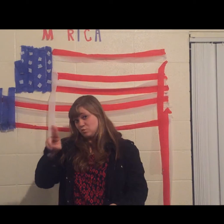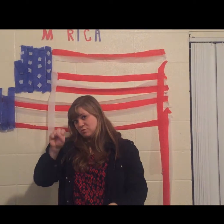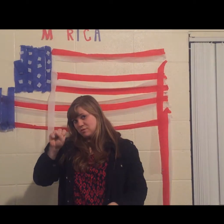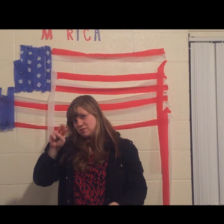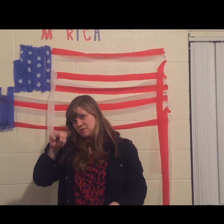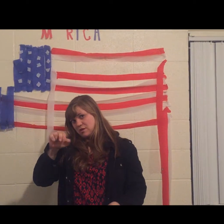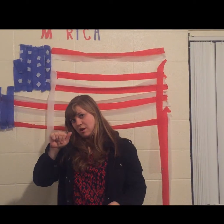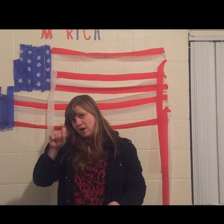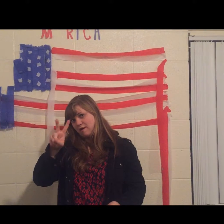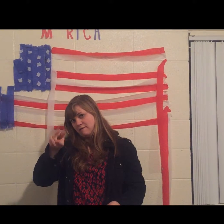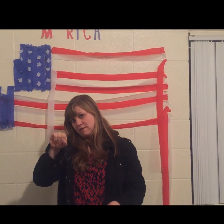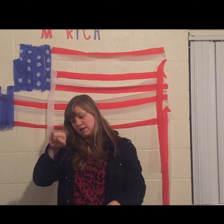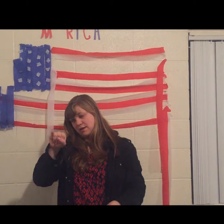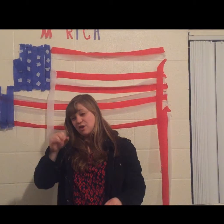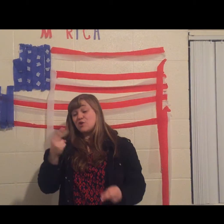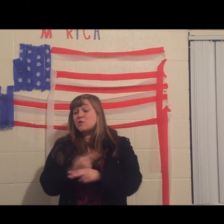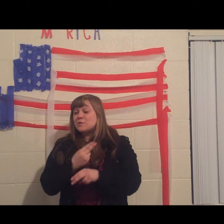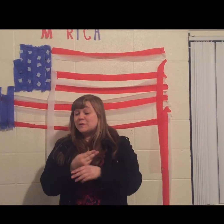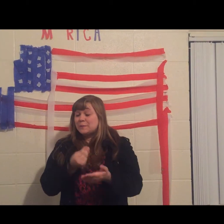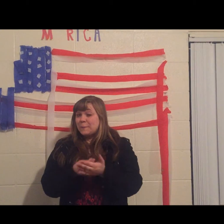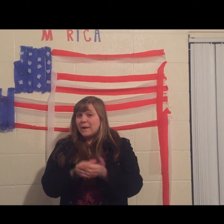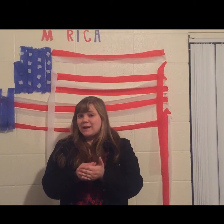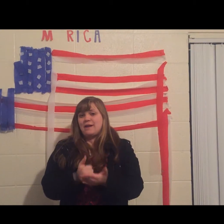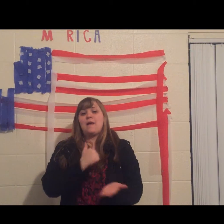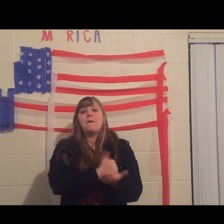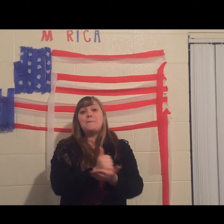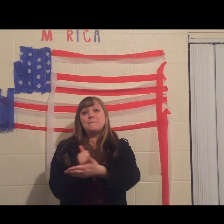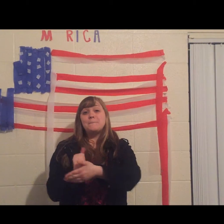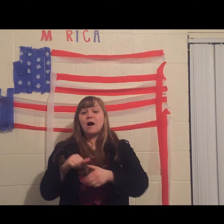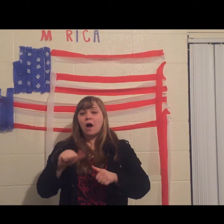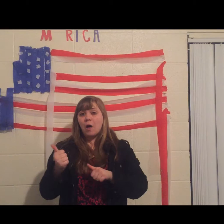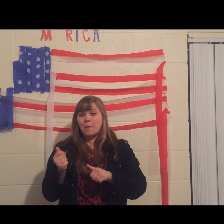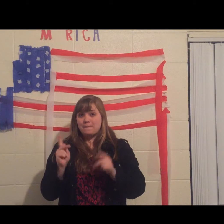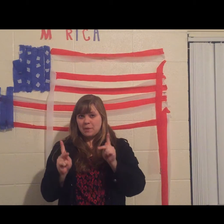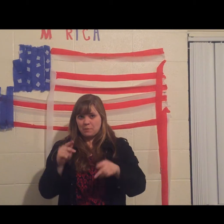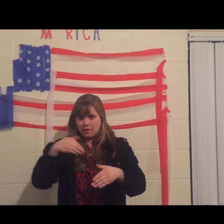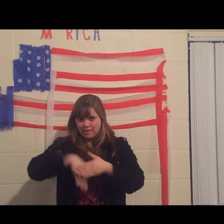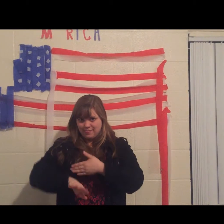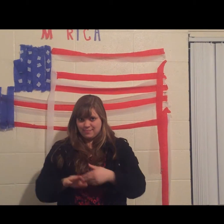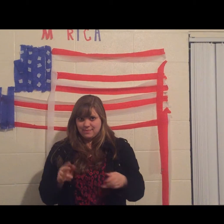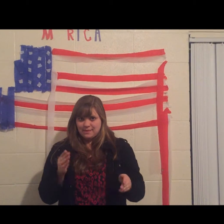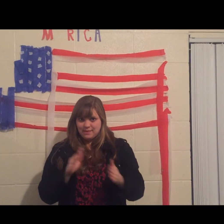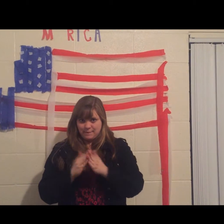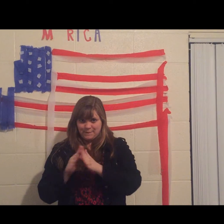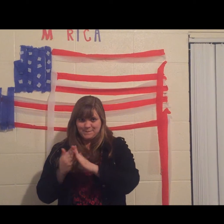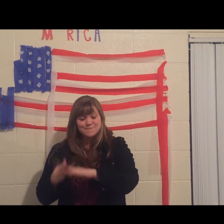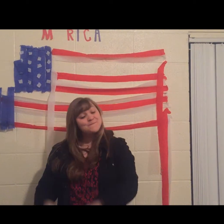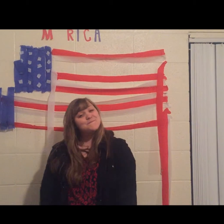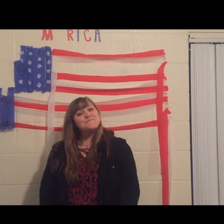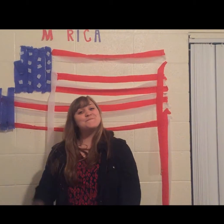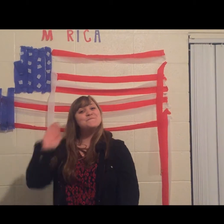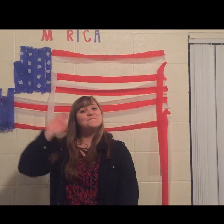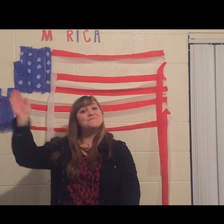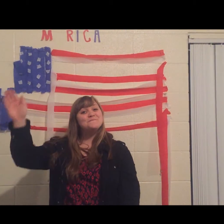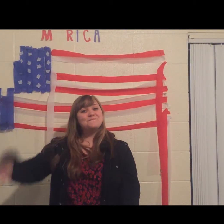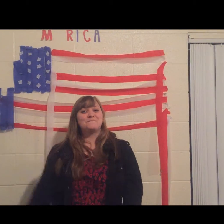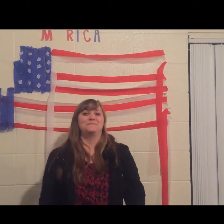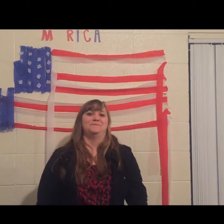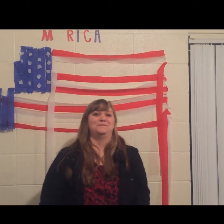fight the heat Cause I'm not making any profit If the coffee isn't light and sweet My abuela, my fridge broke I got café, but no con